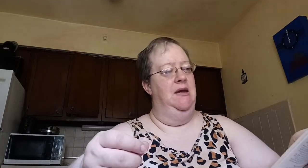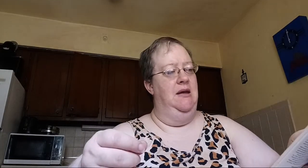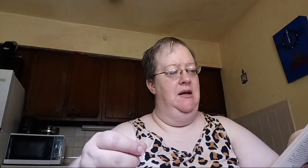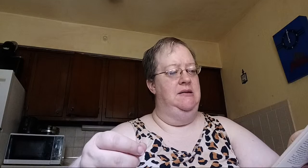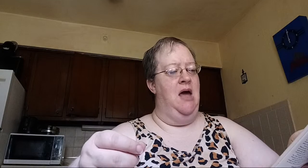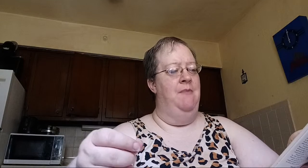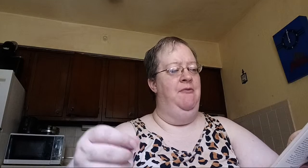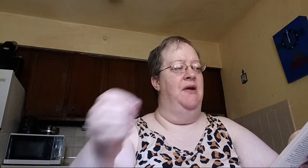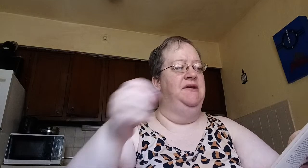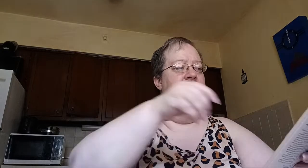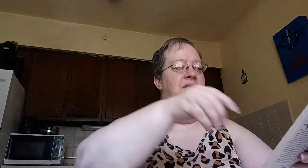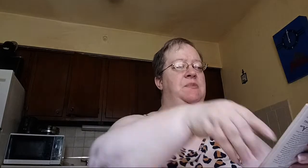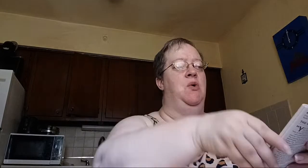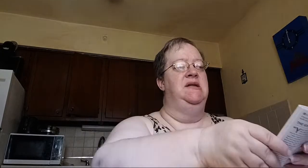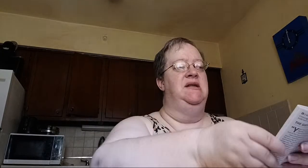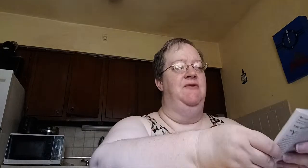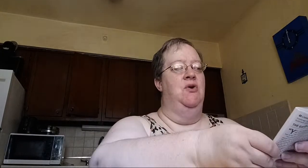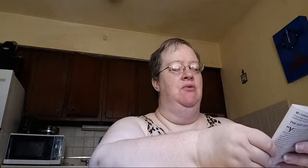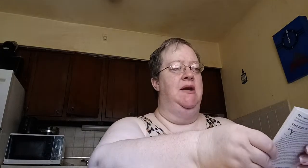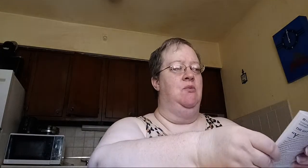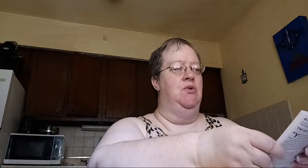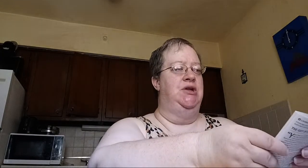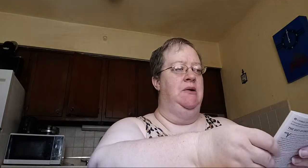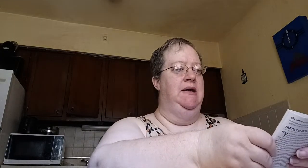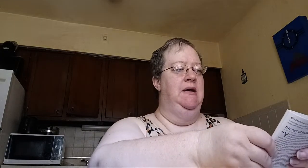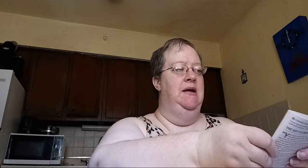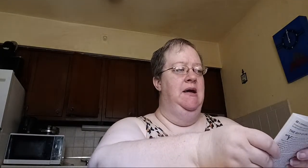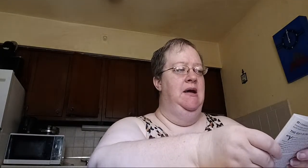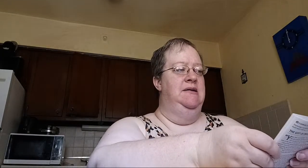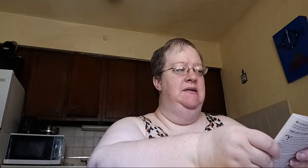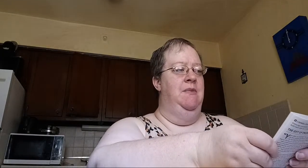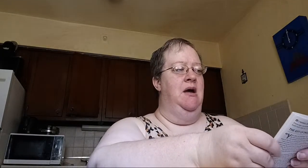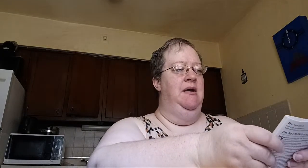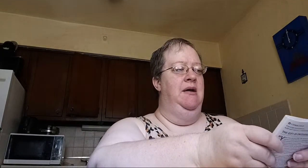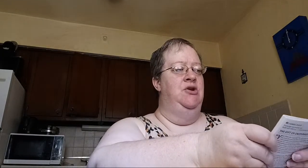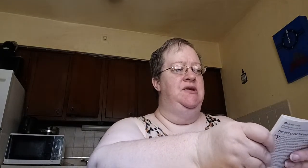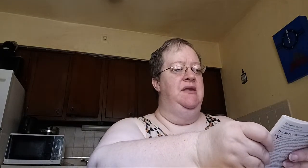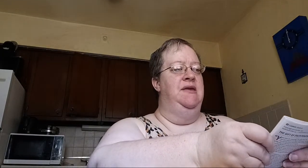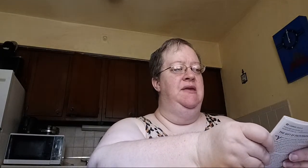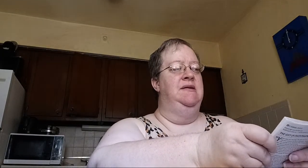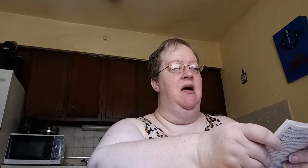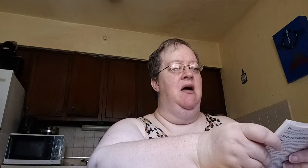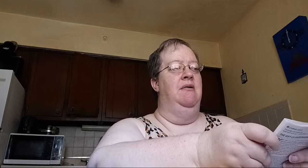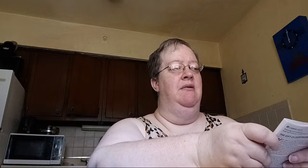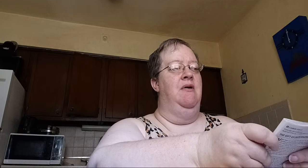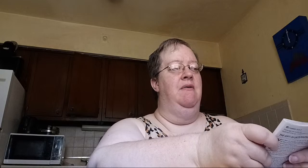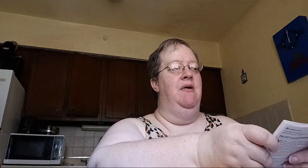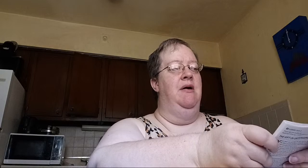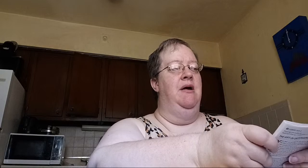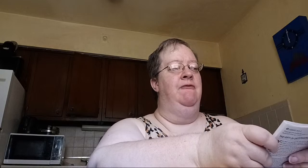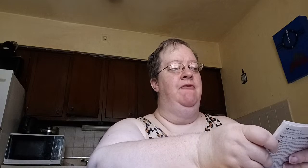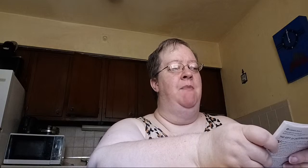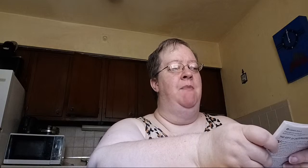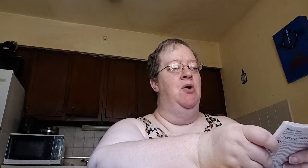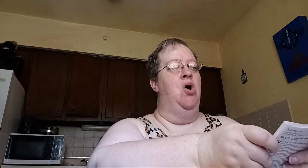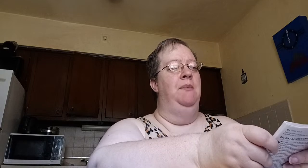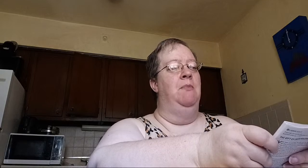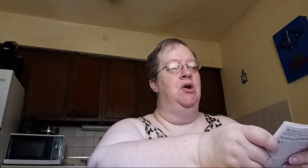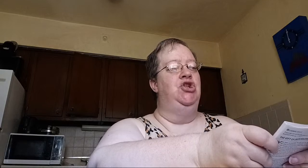Tom Felton, this morning's devotional writer, was sharing some interesting things from a book called Margin by